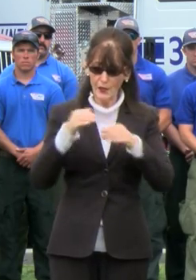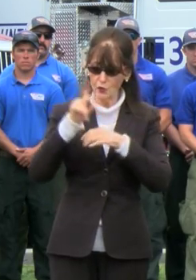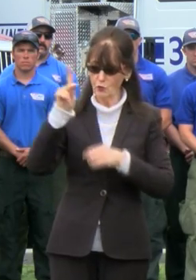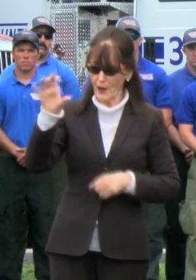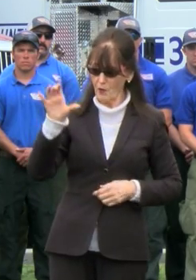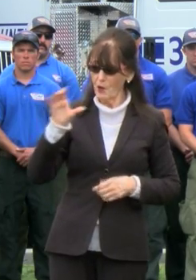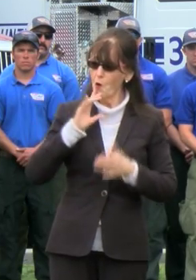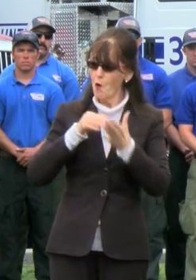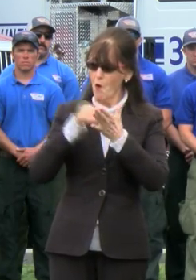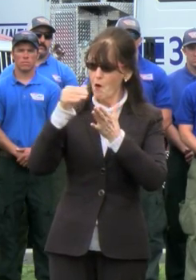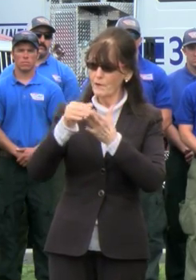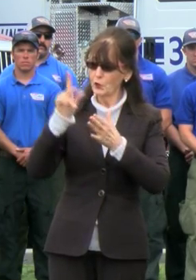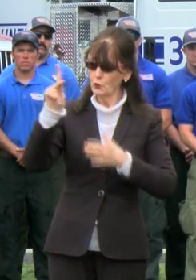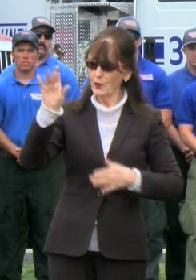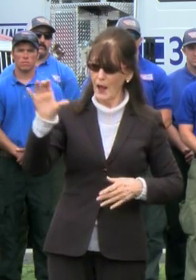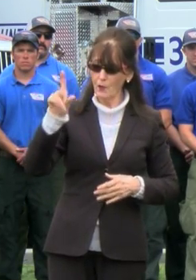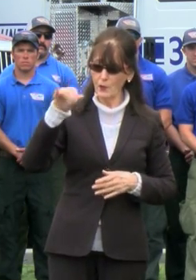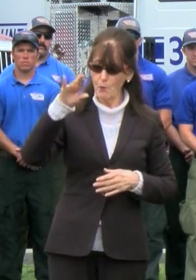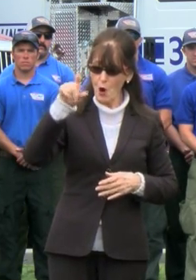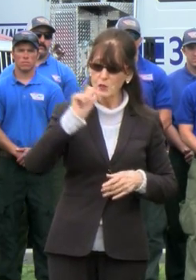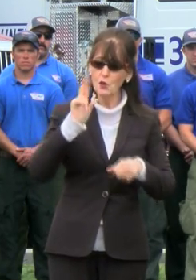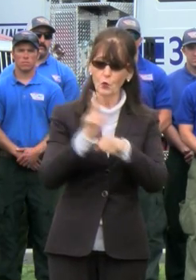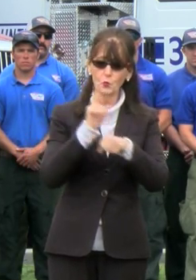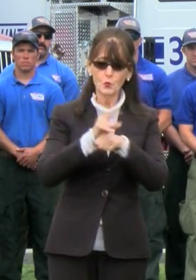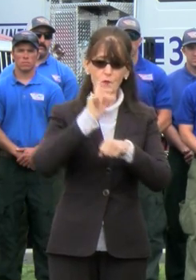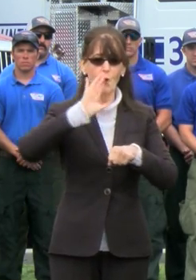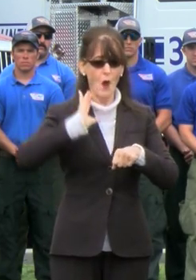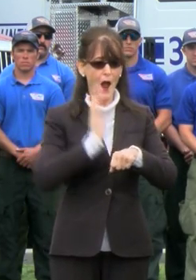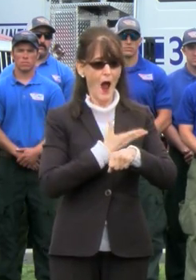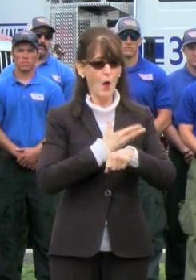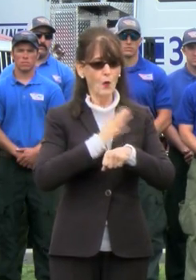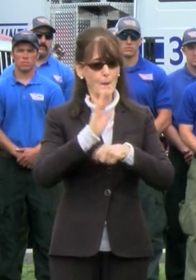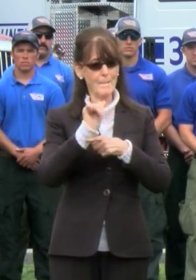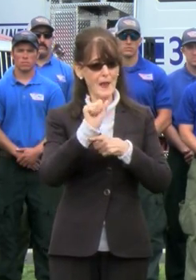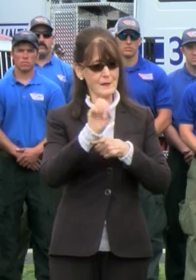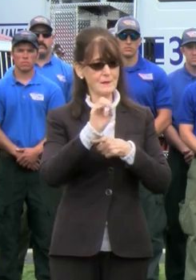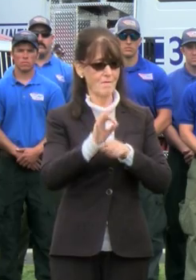often Kern County parks are used for our base of operations.